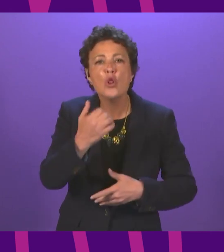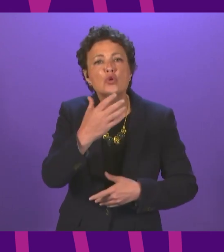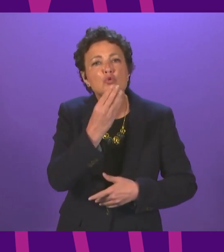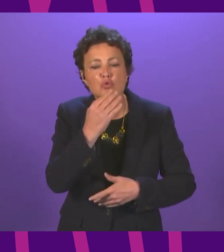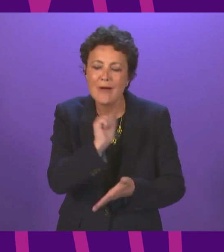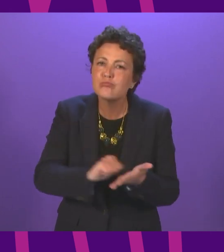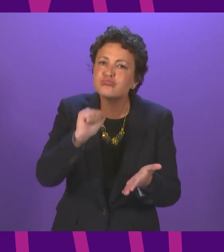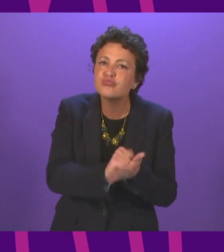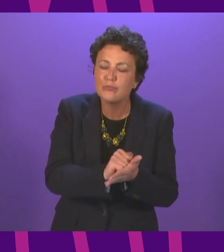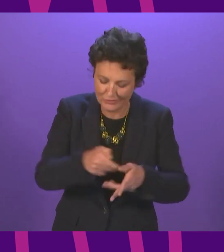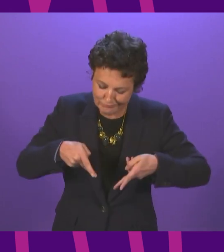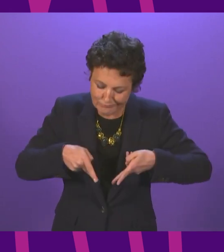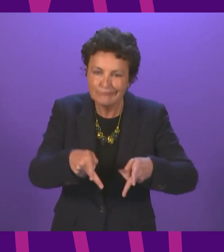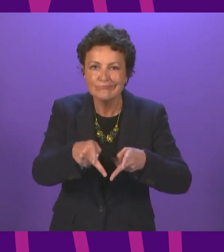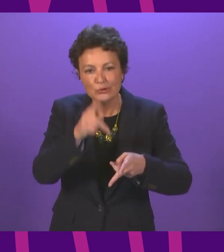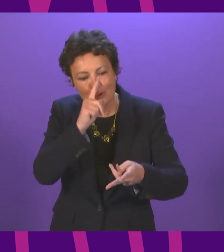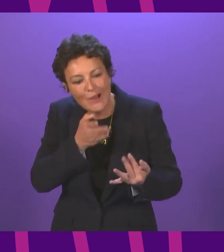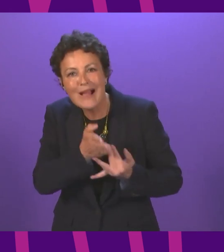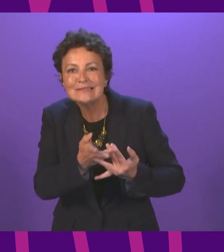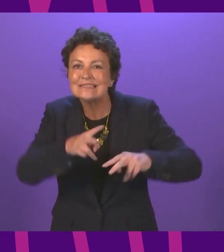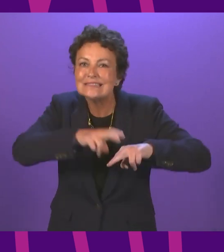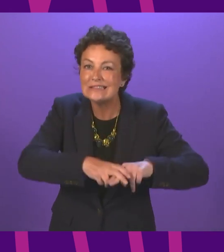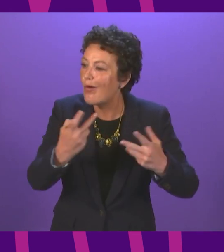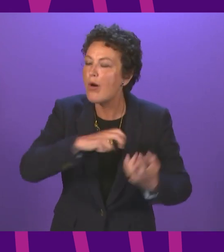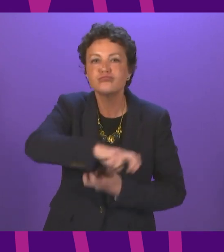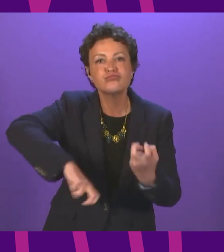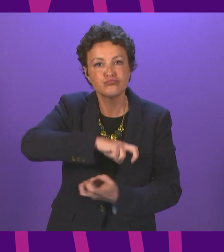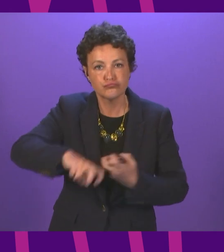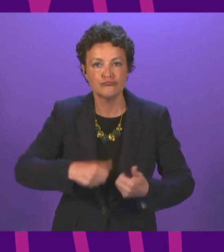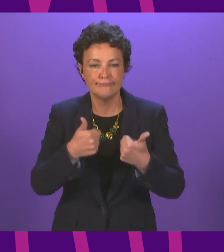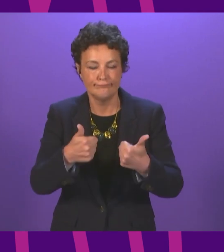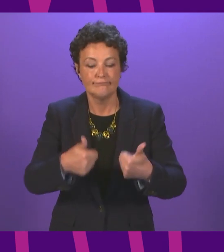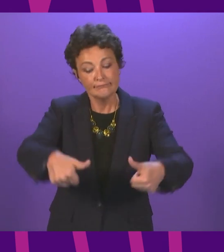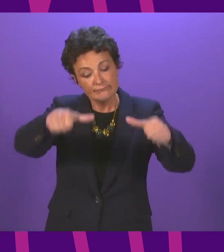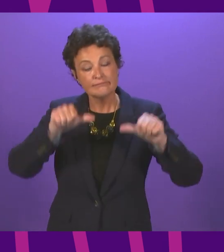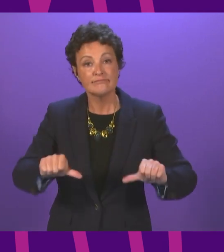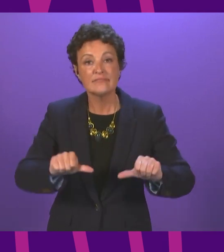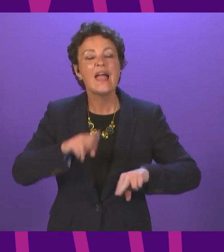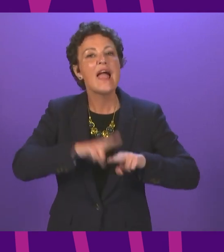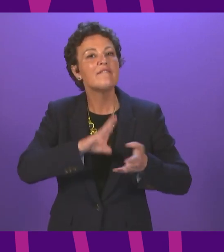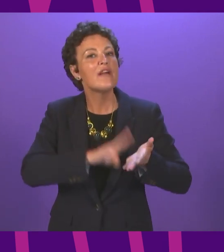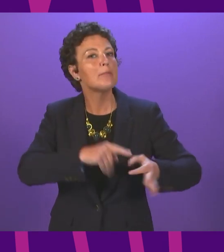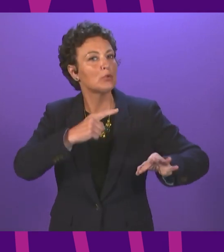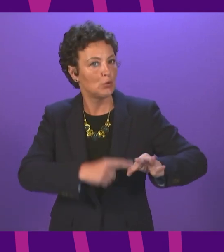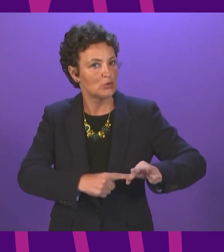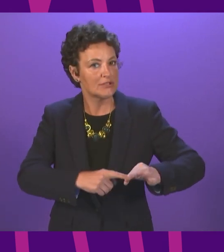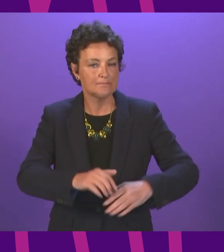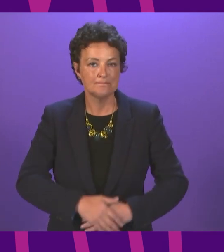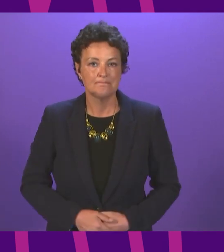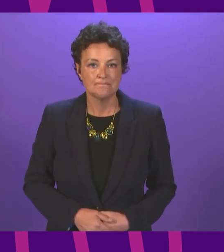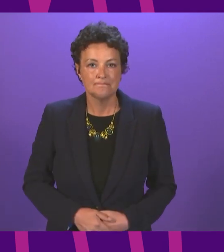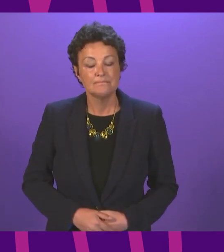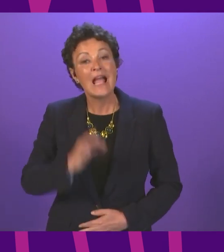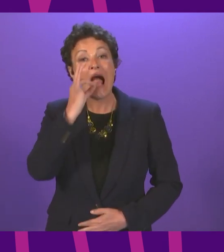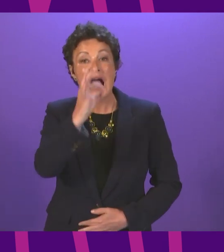to access your seat and when moving around the Chamber. The first item of business is First Minister's questions, and I